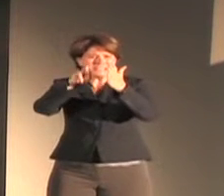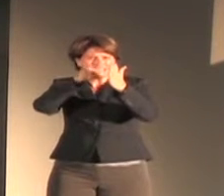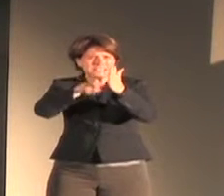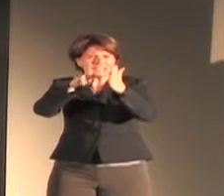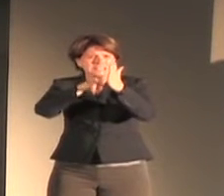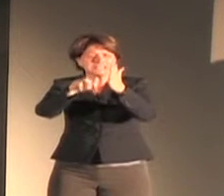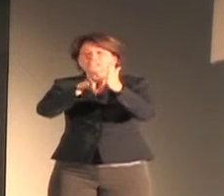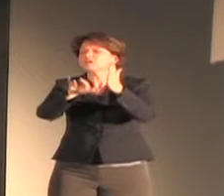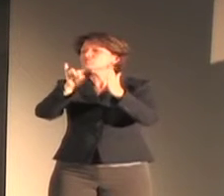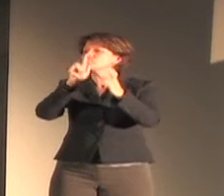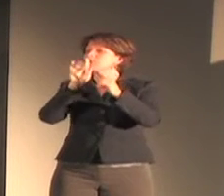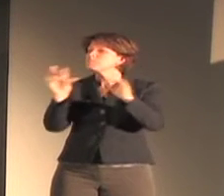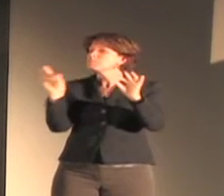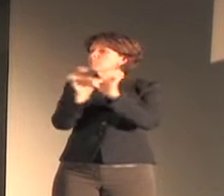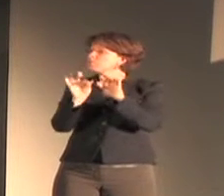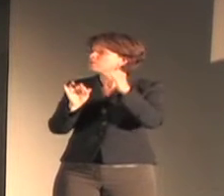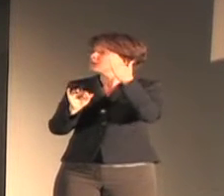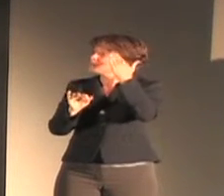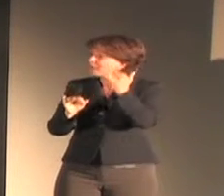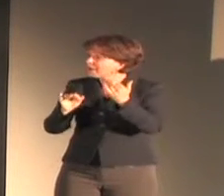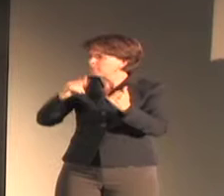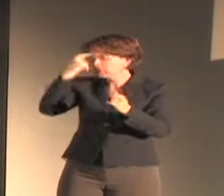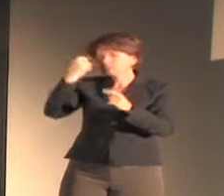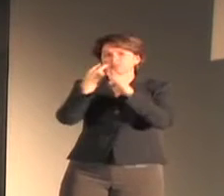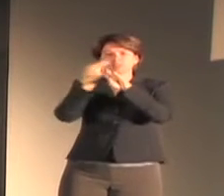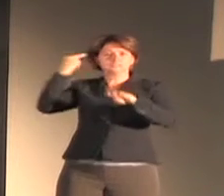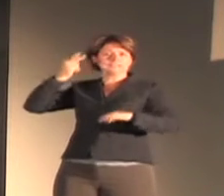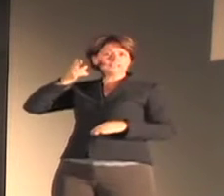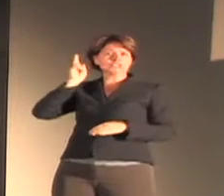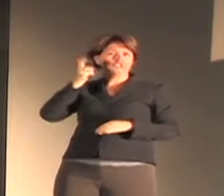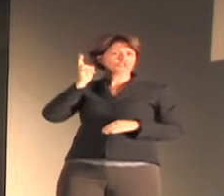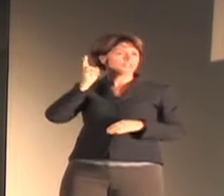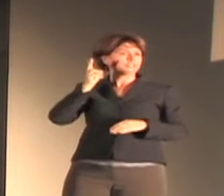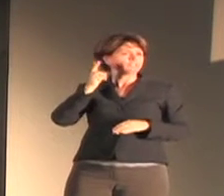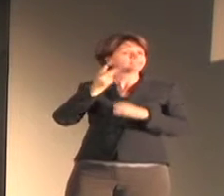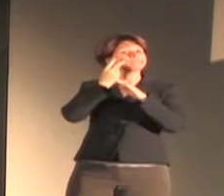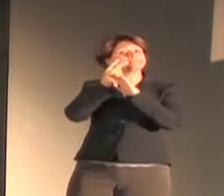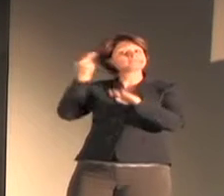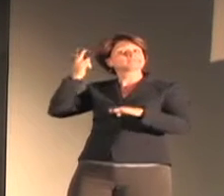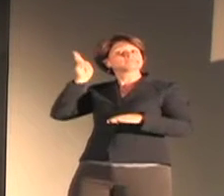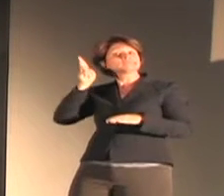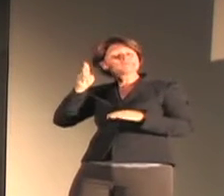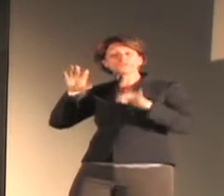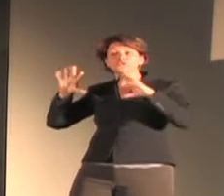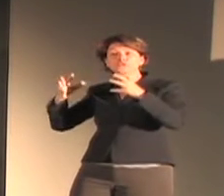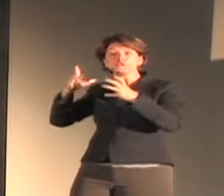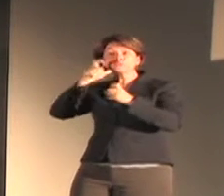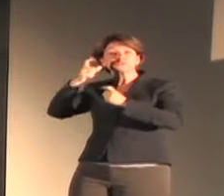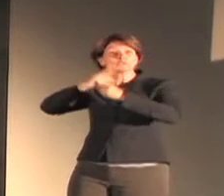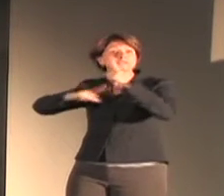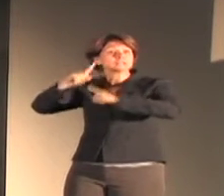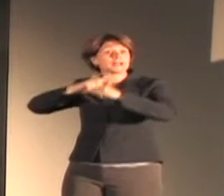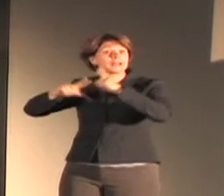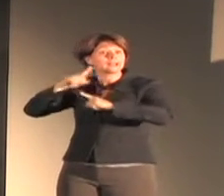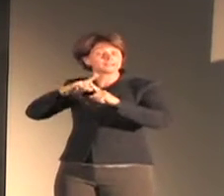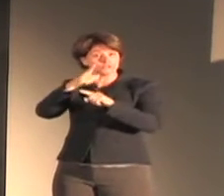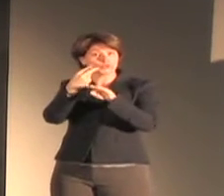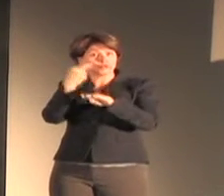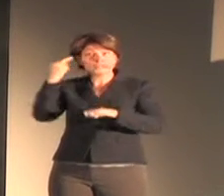and cultural questions surrounding communities of signers. because the histories of